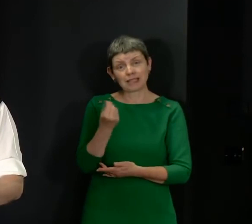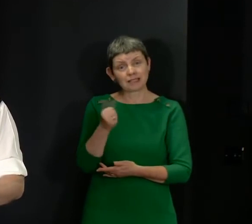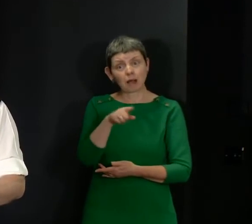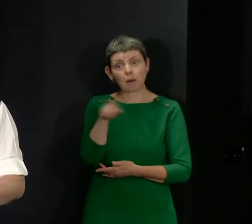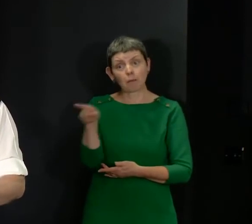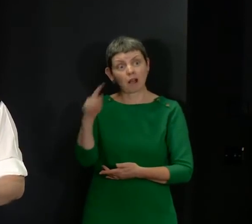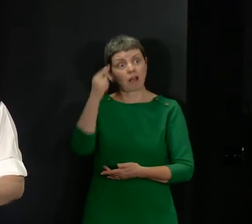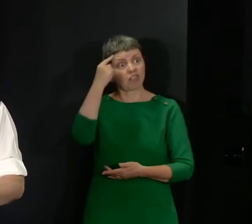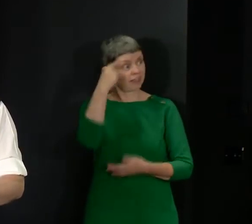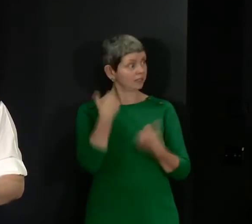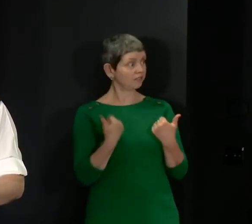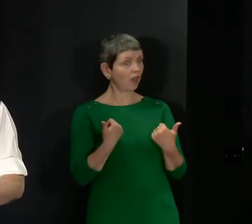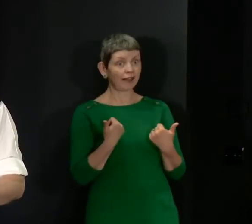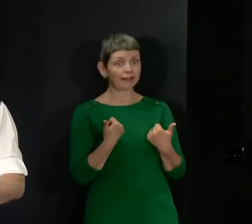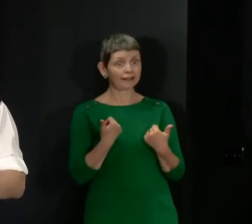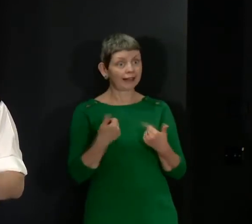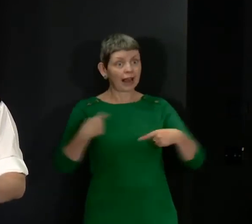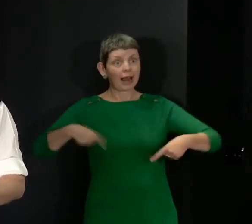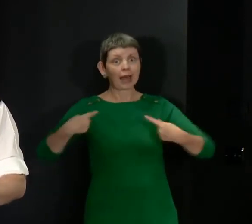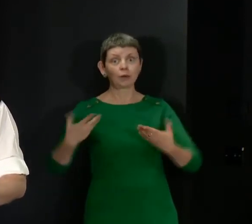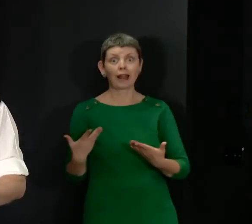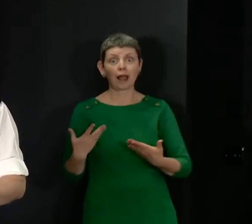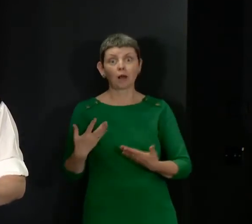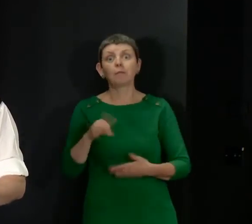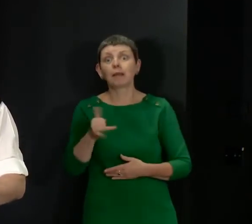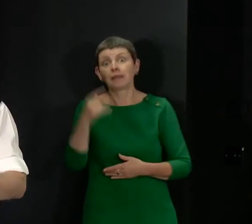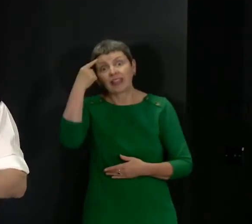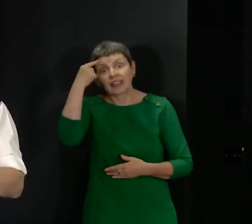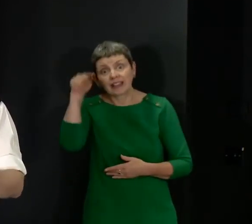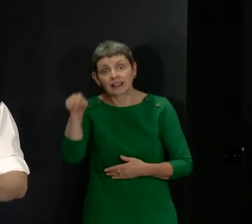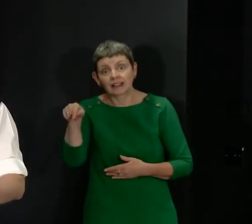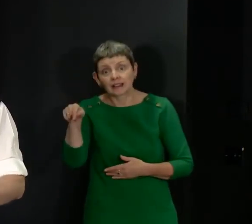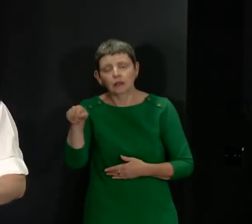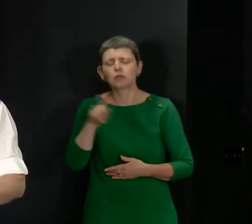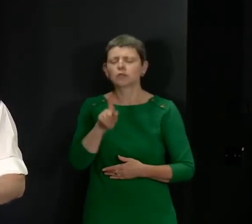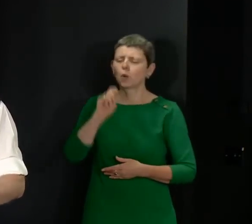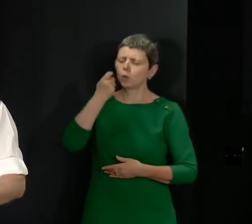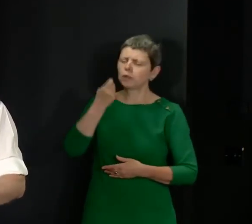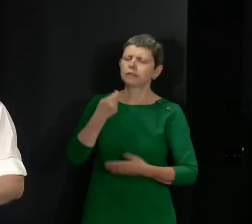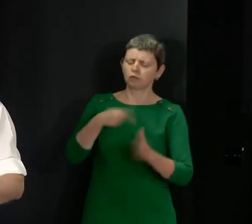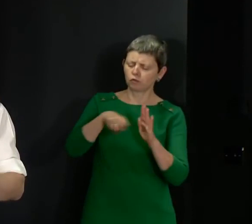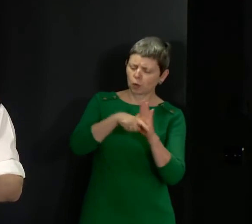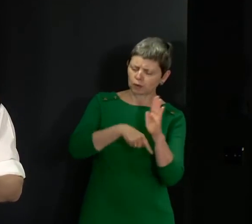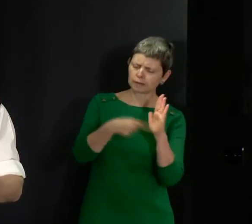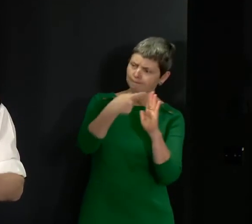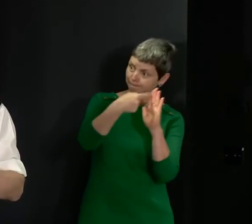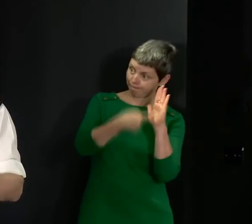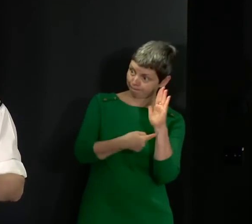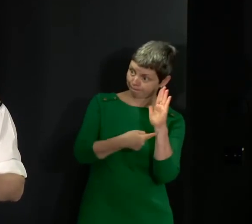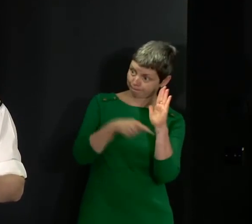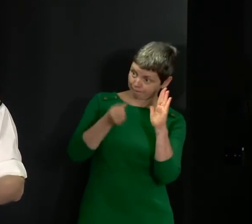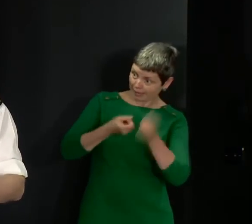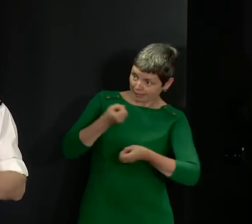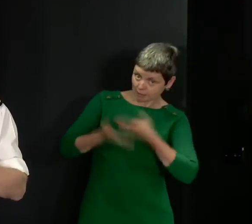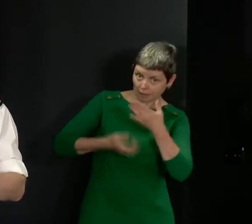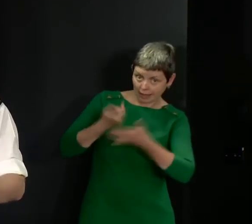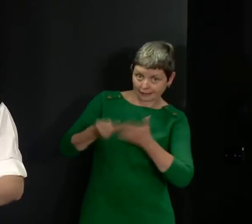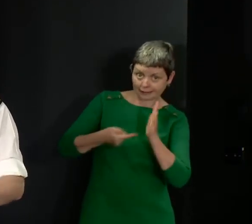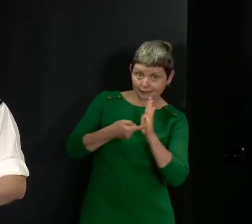not doing anything wrong. We'd explain what the rules are and we'd encourage them to comply with the rules. And thus far, again,